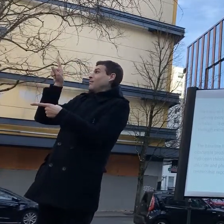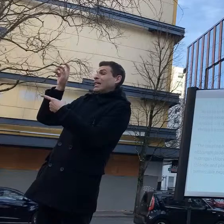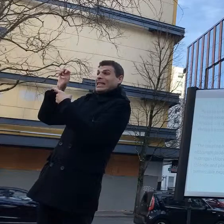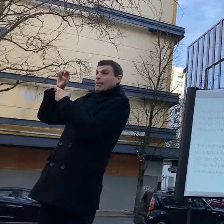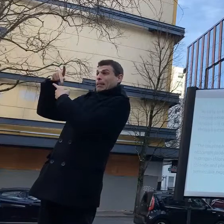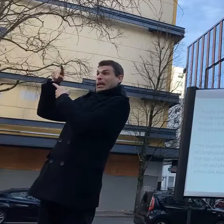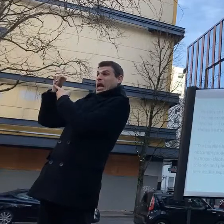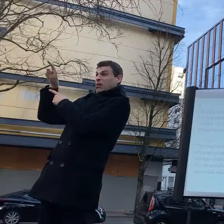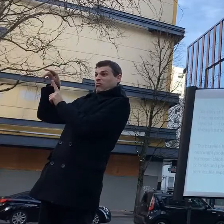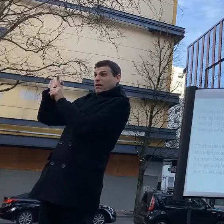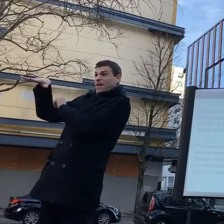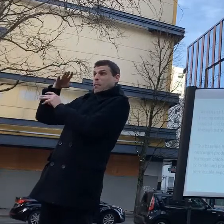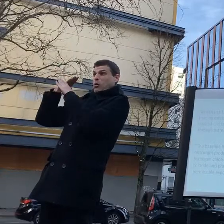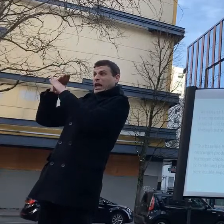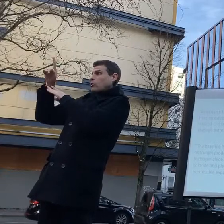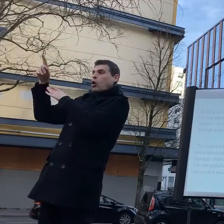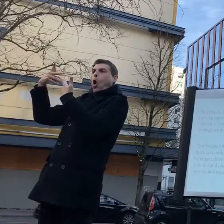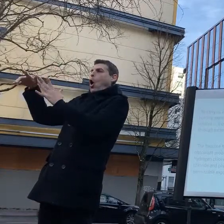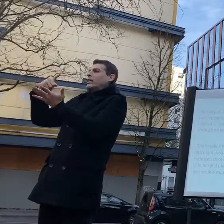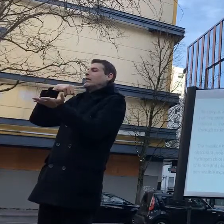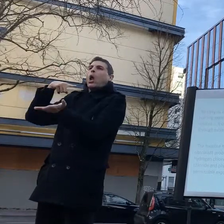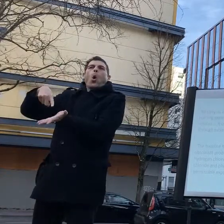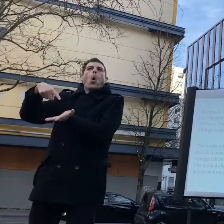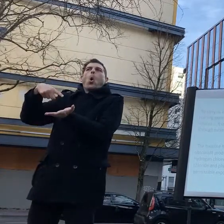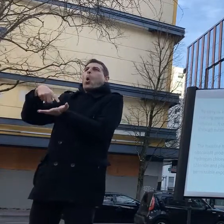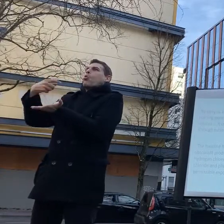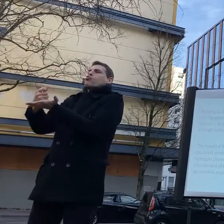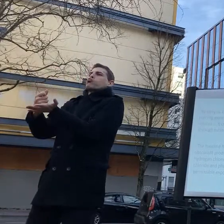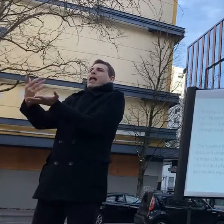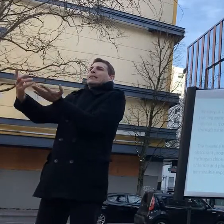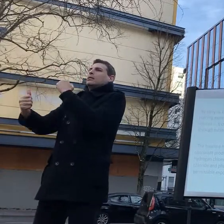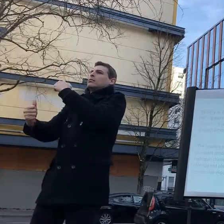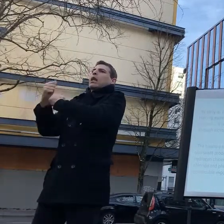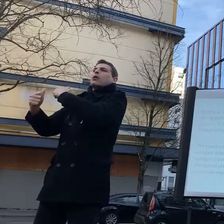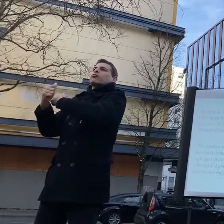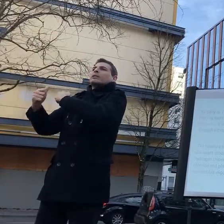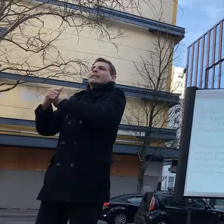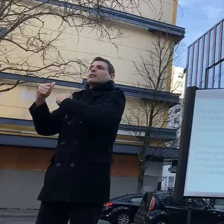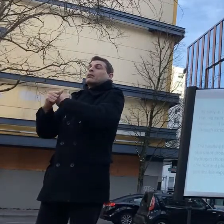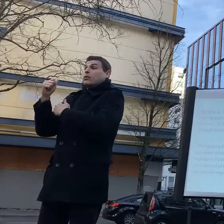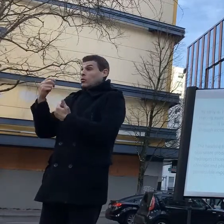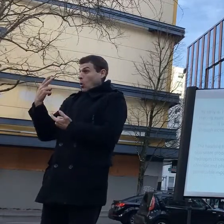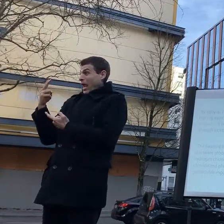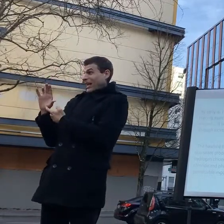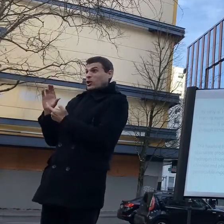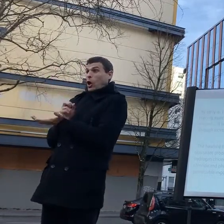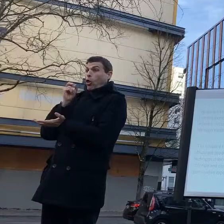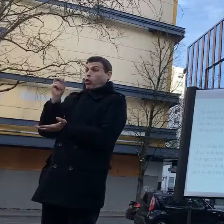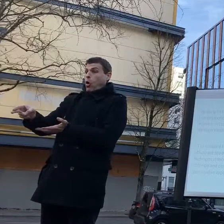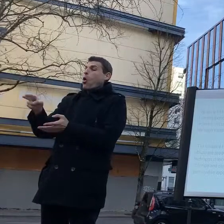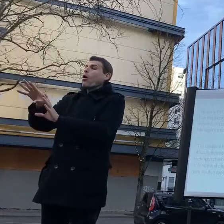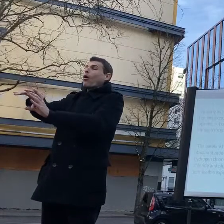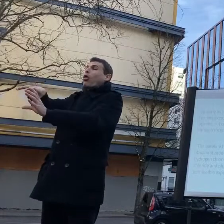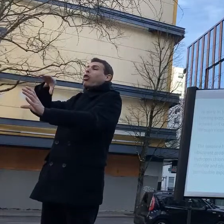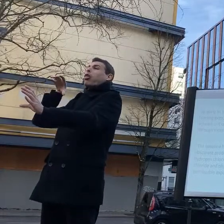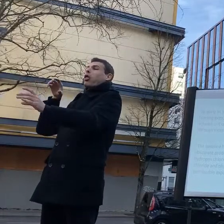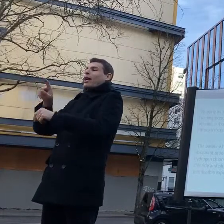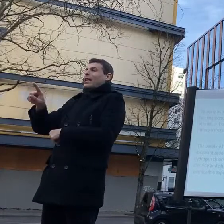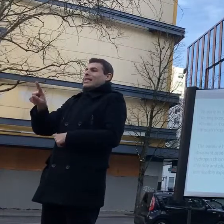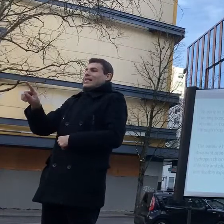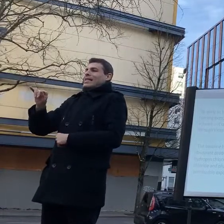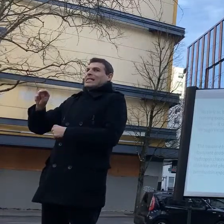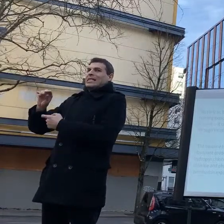the poisoning capacity of zinc metal fumes which will be familiar to welders as something that will cause